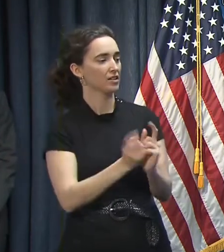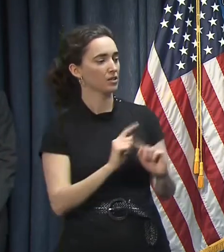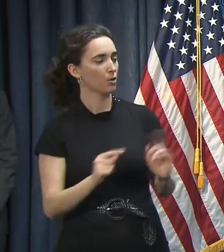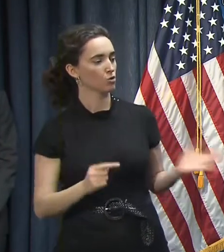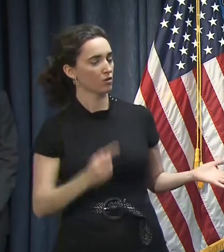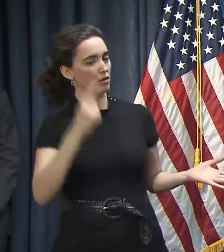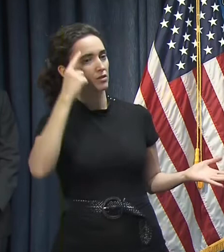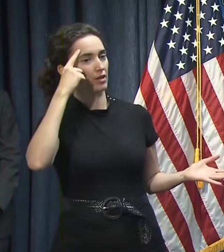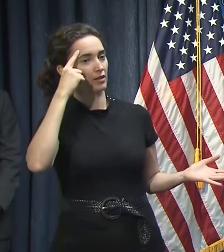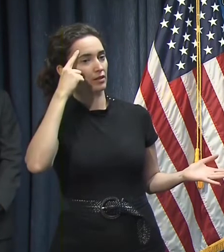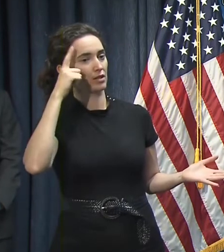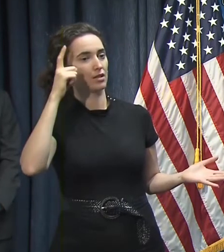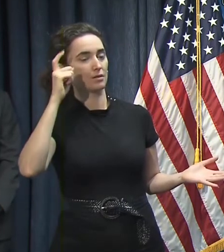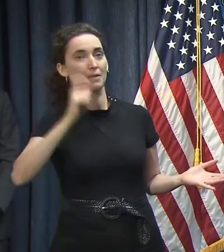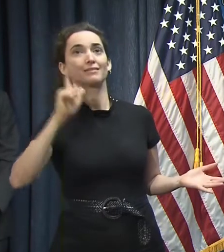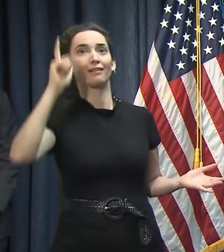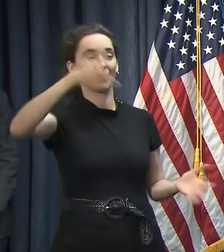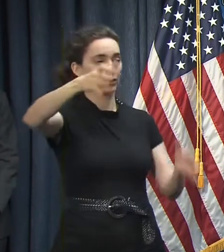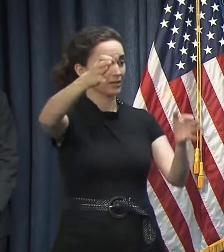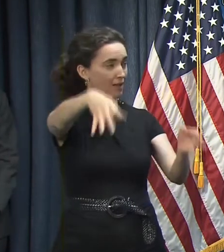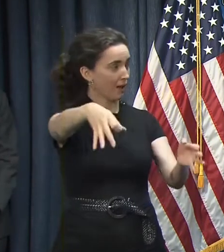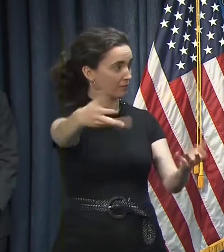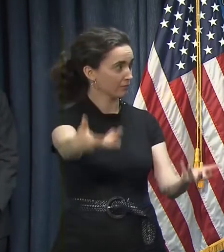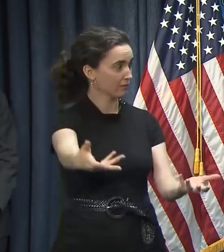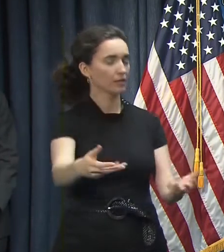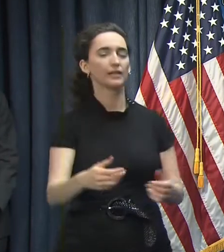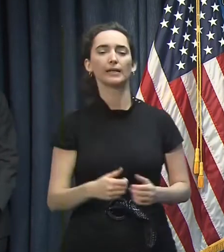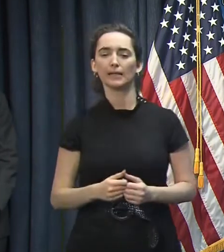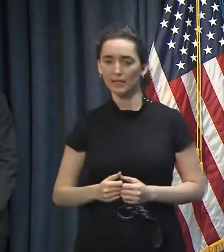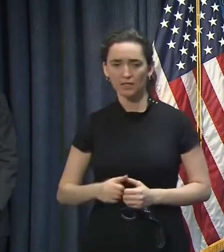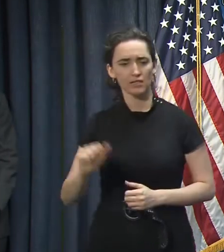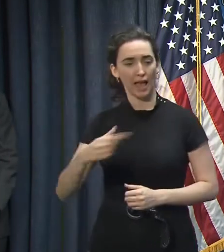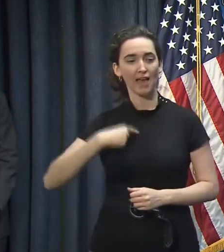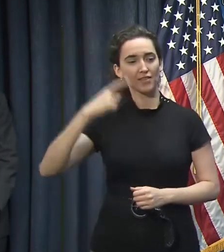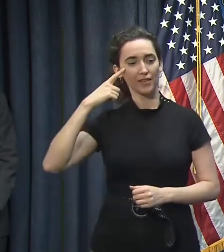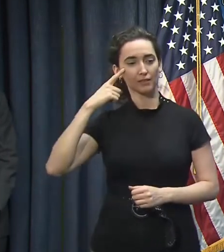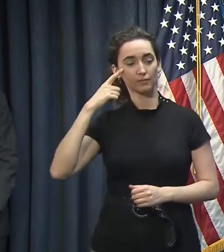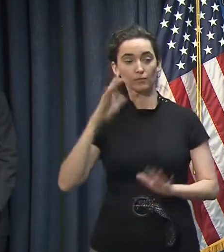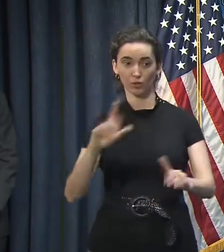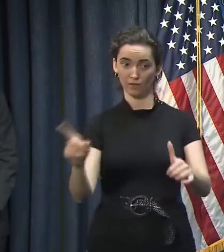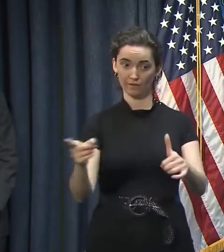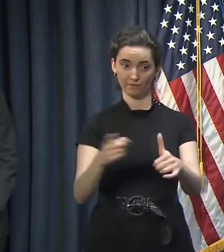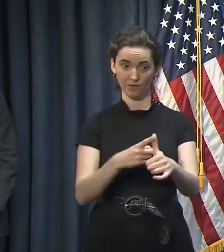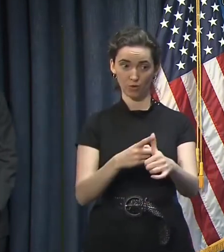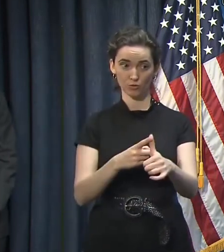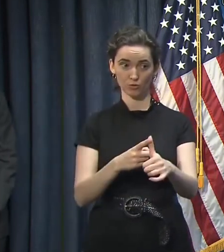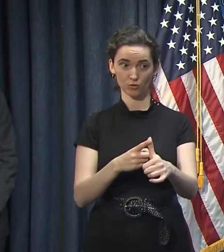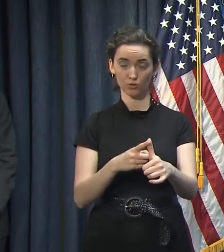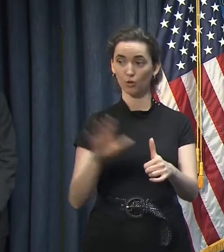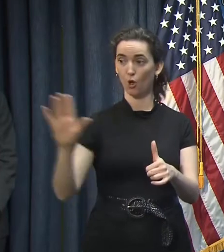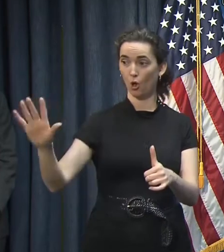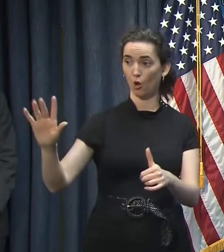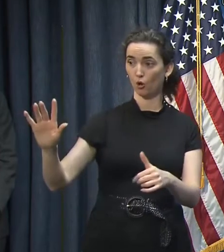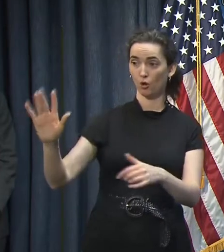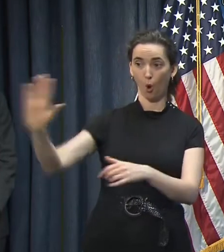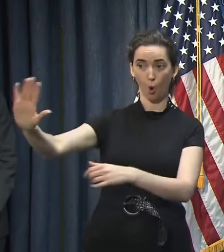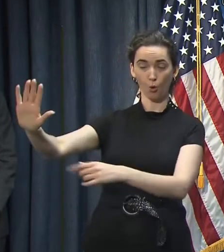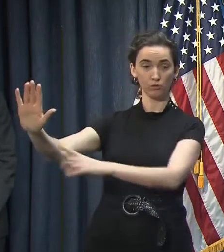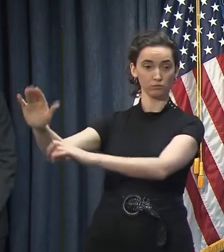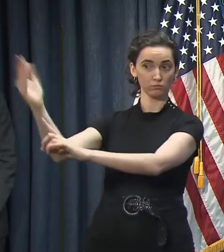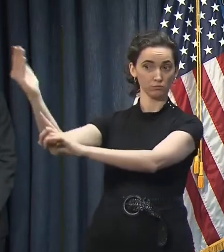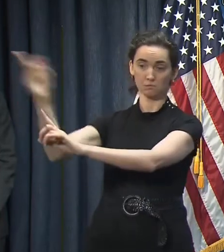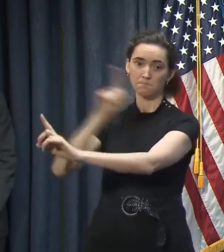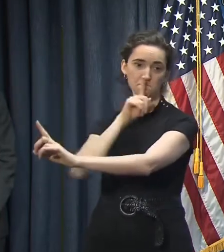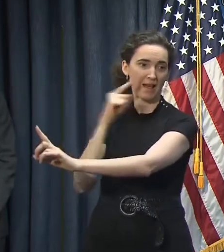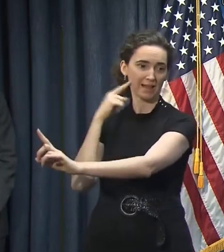something that just has to be decided at a later time? Yeah, I think, first of all, I didn't hear the question. I didn't hear her response. I'm just hearing